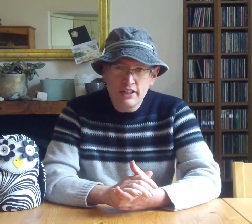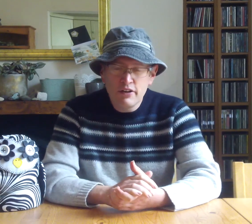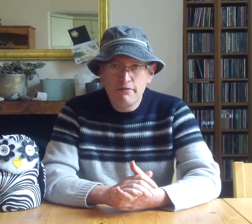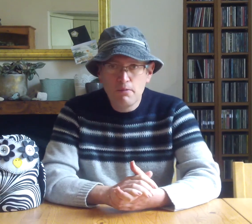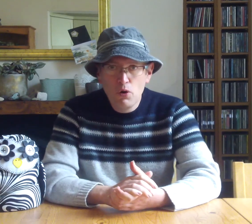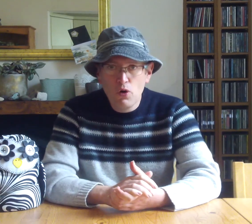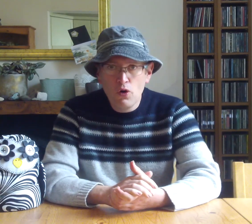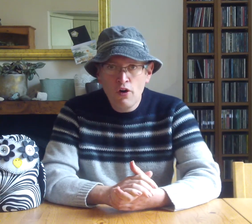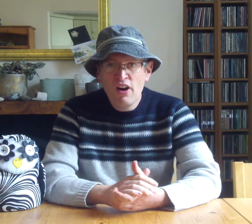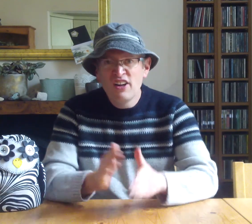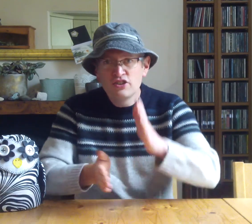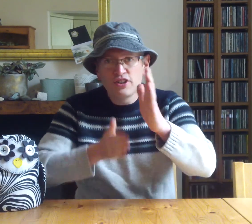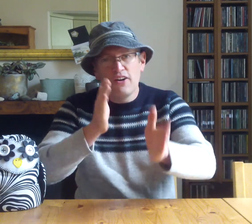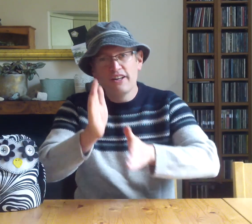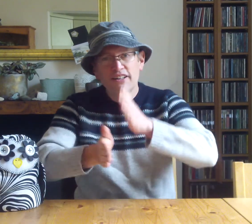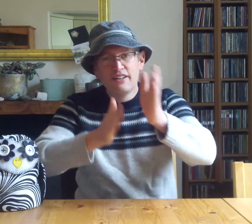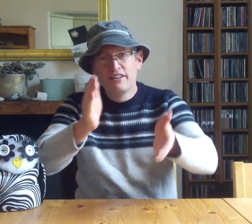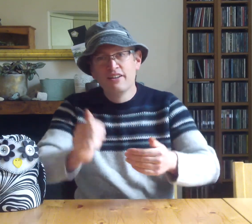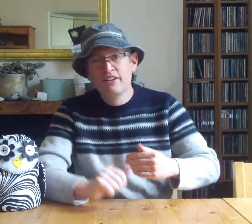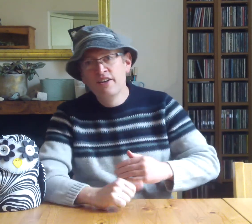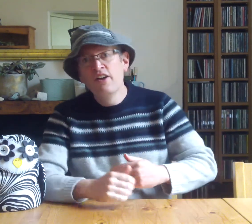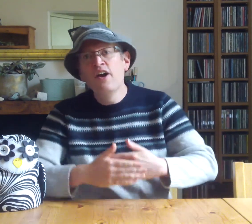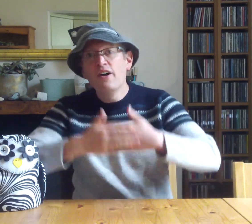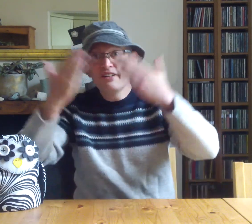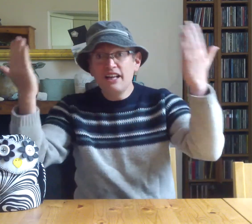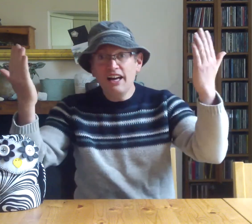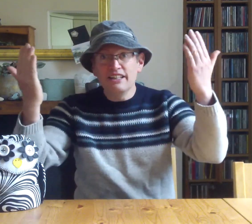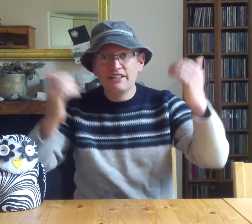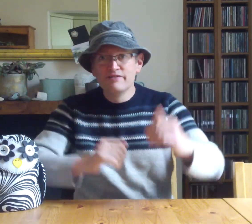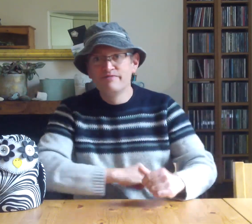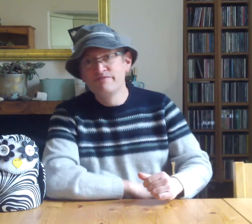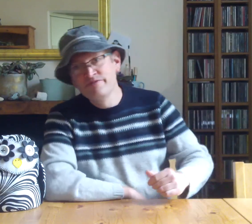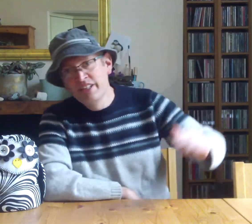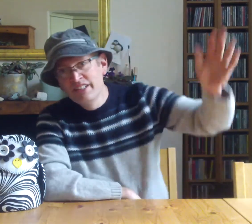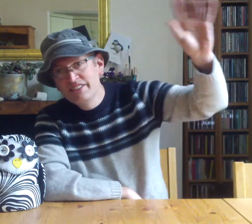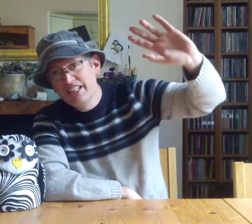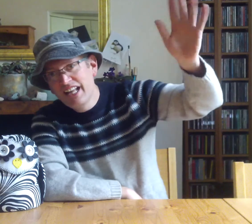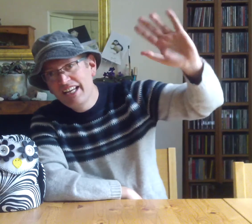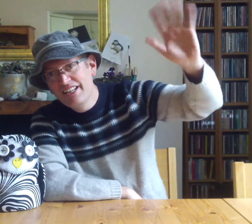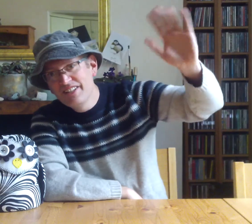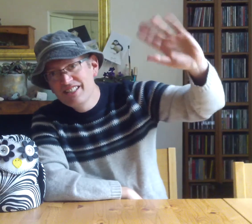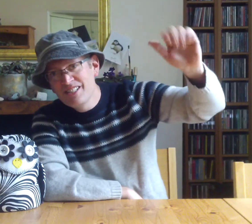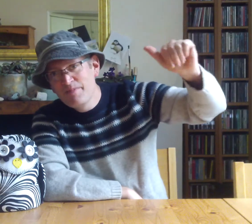for more Sign of the Day. See you later, Heathlands. Bye.